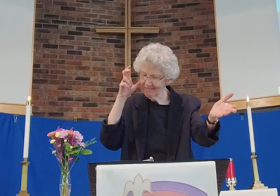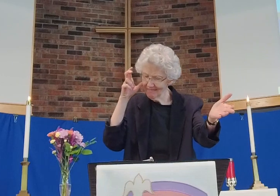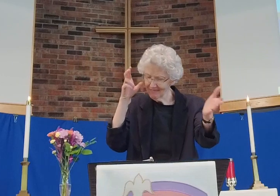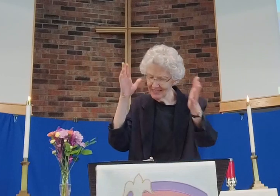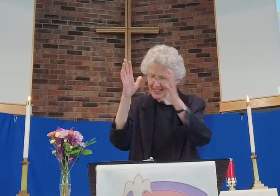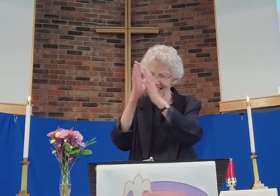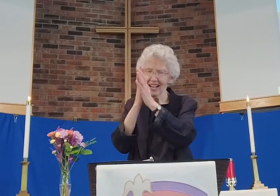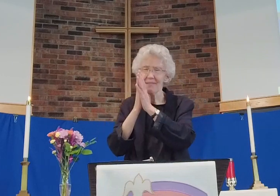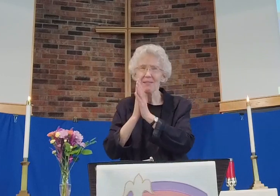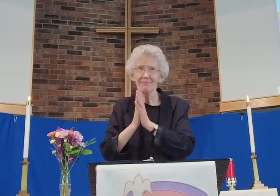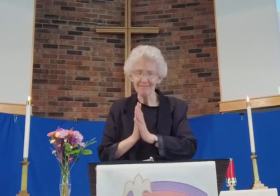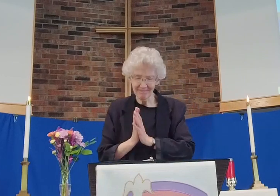Amen.